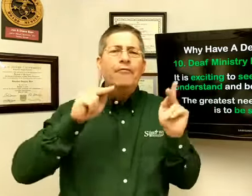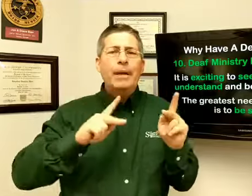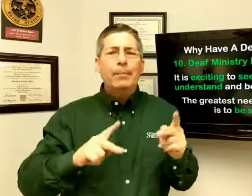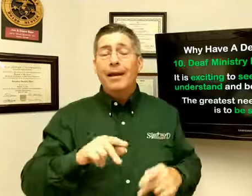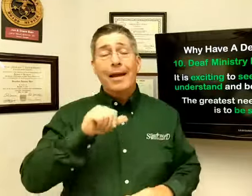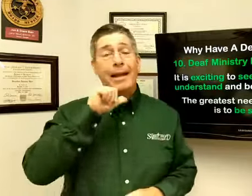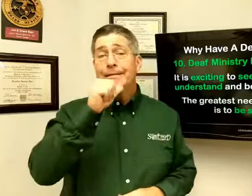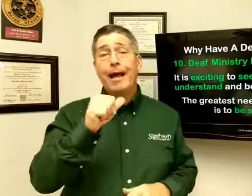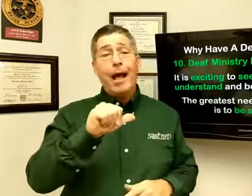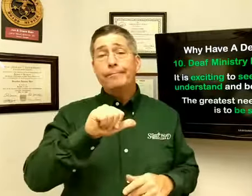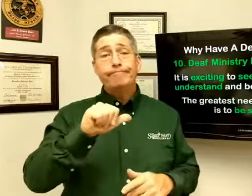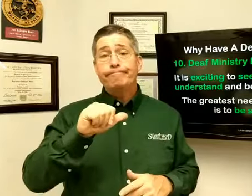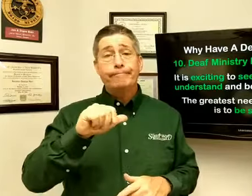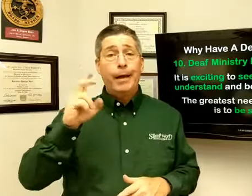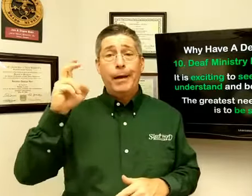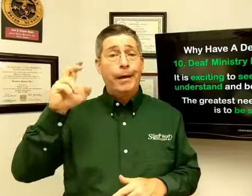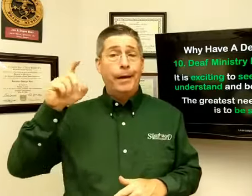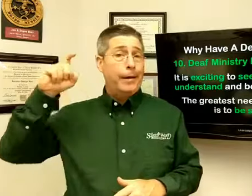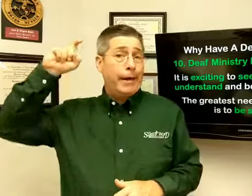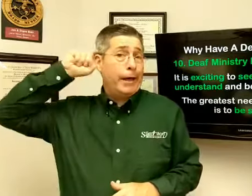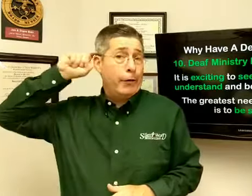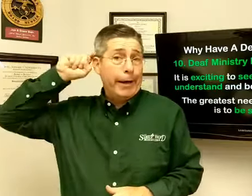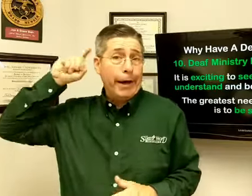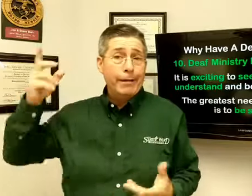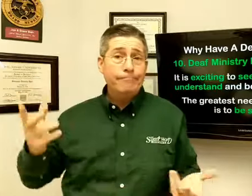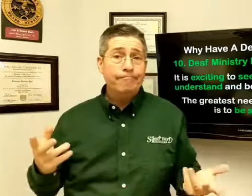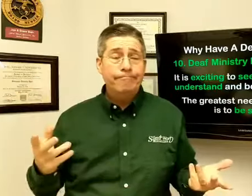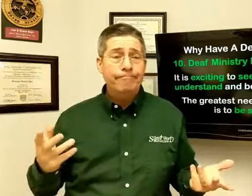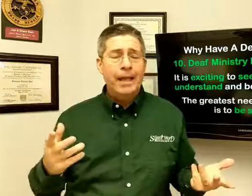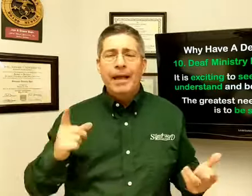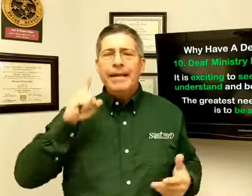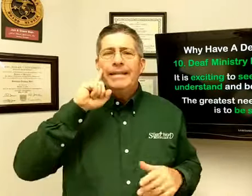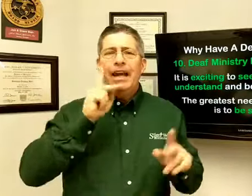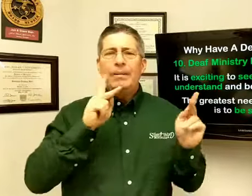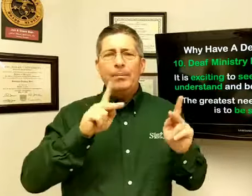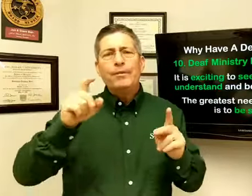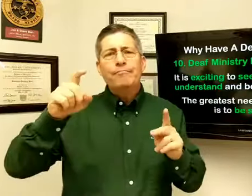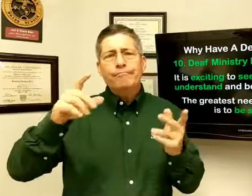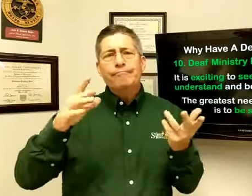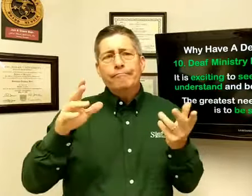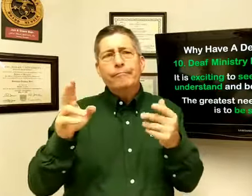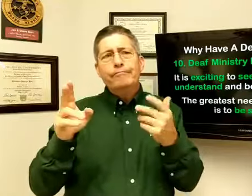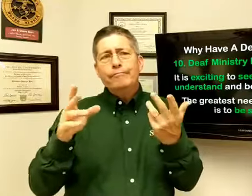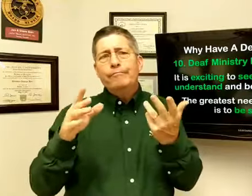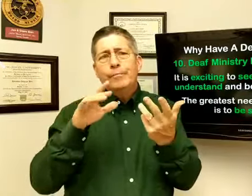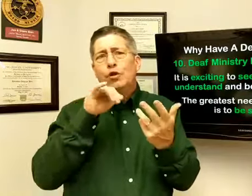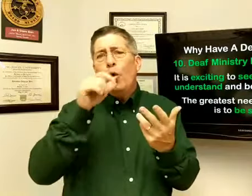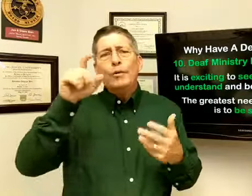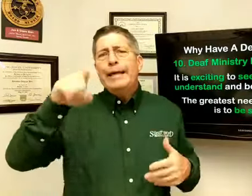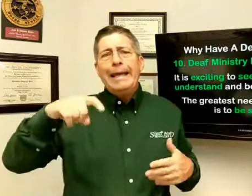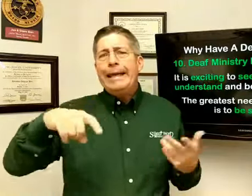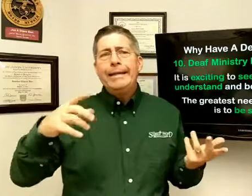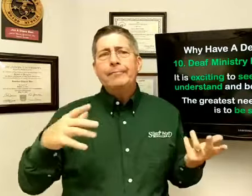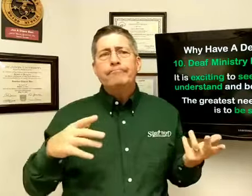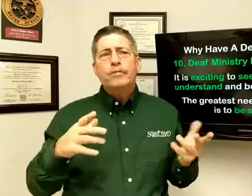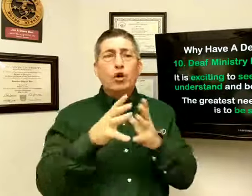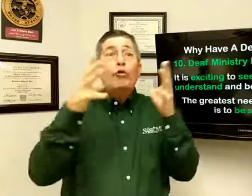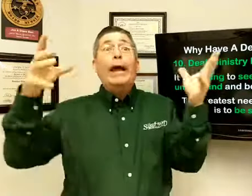people. It's not a hearing aid. Deaf people don't need. The greatest